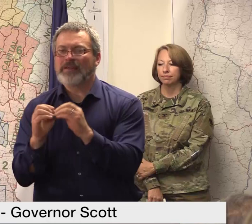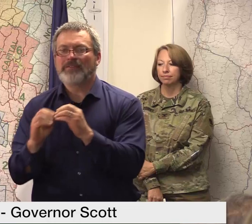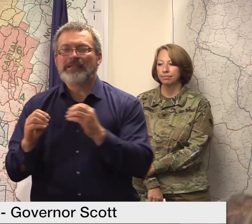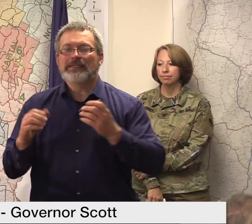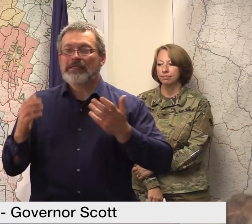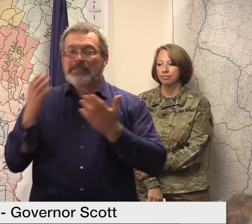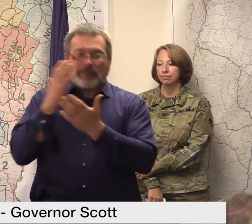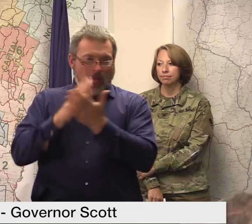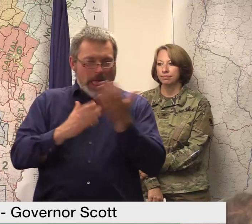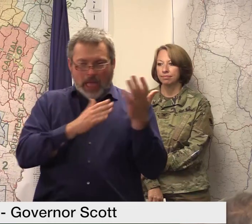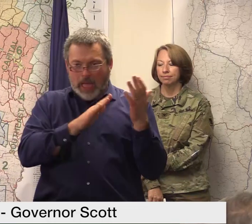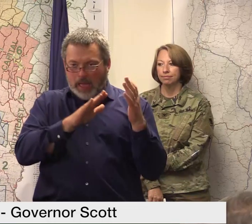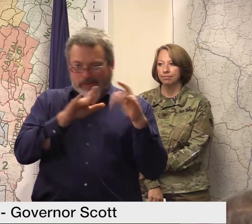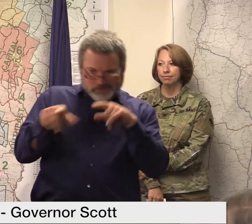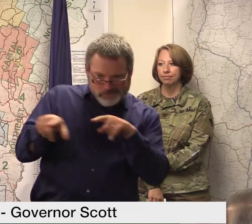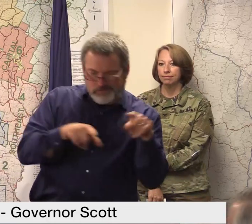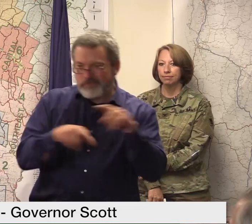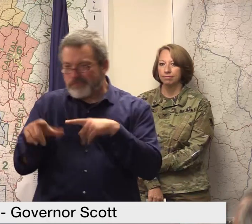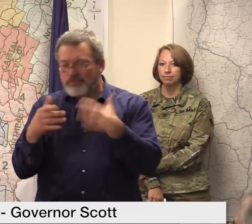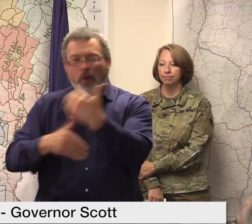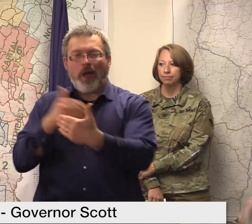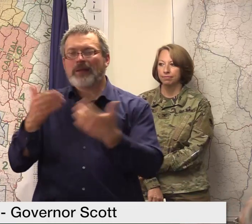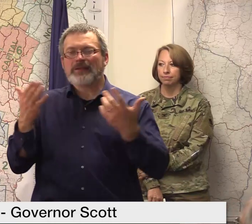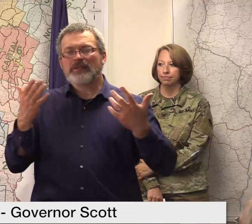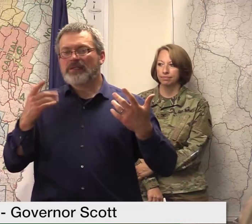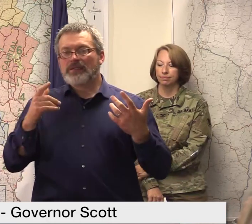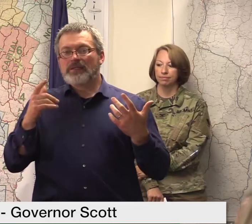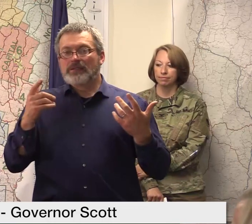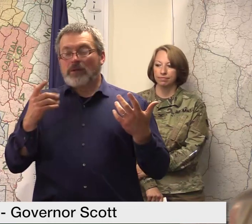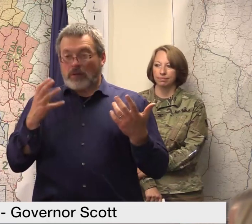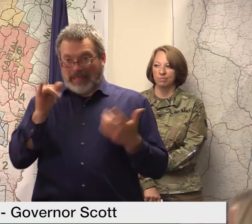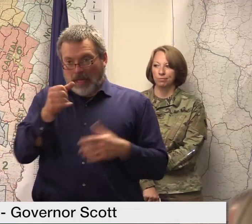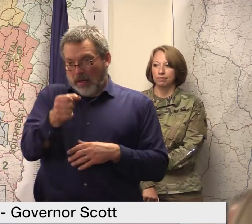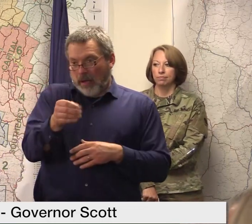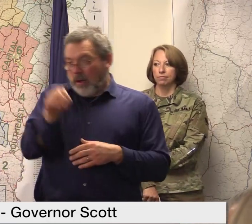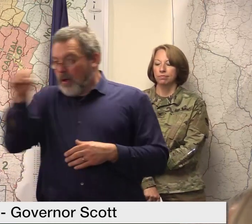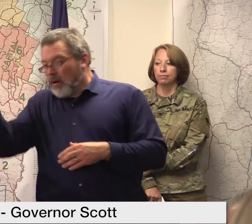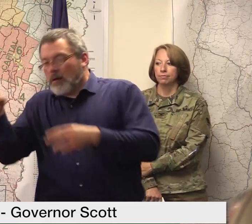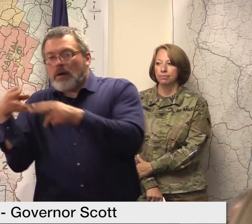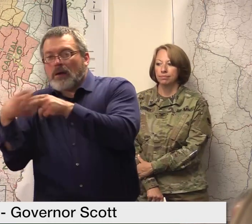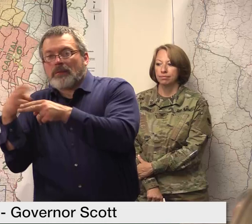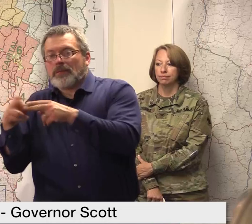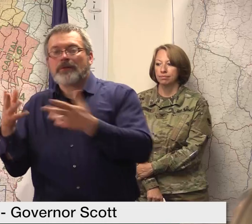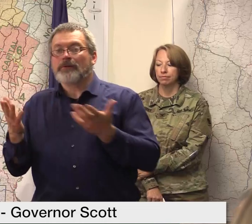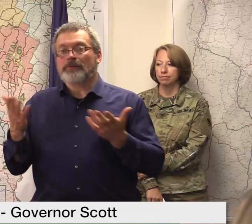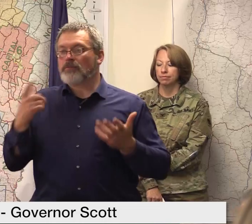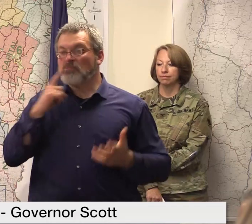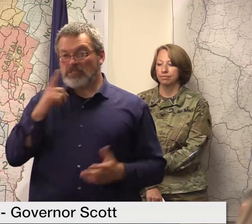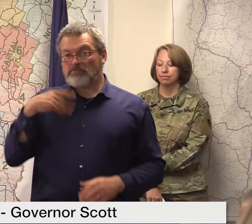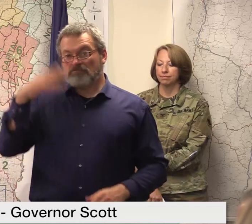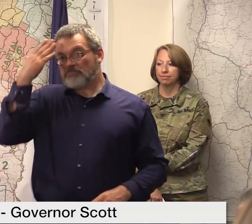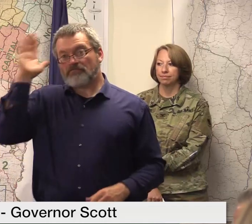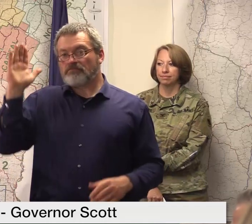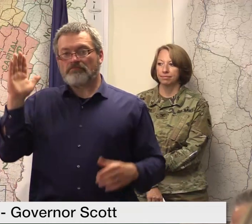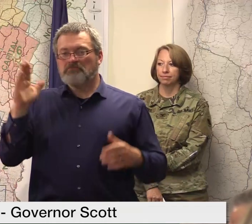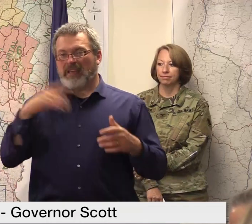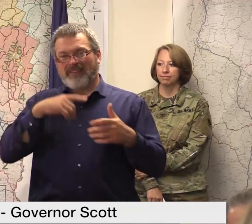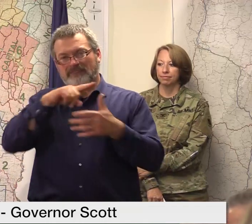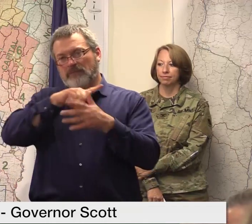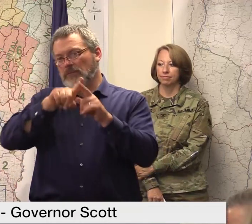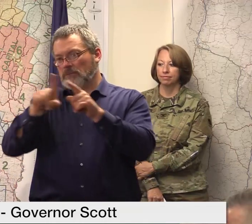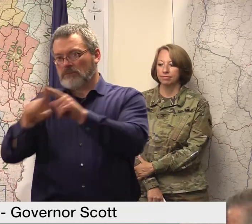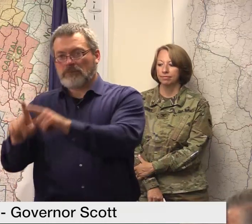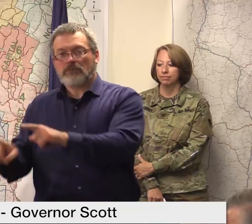displaced in the beginning might not be long term displaced it's a very dynamic number but we will do our best to put our arms around something